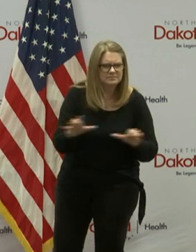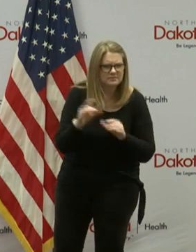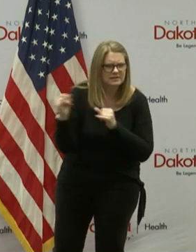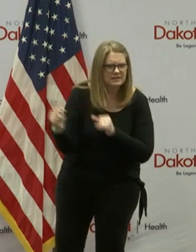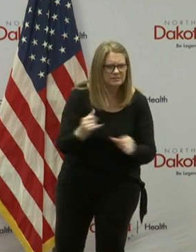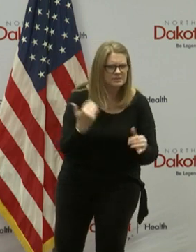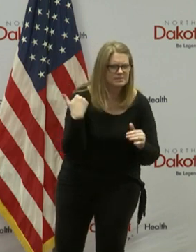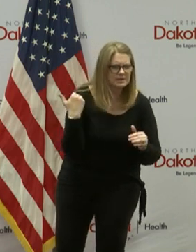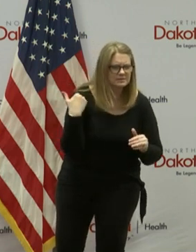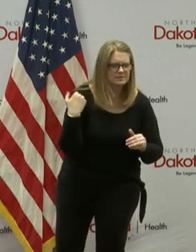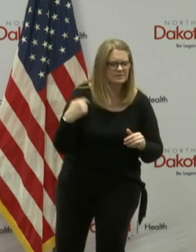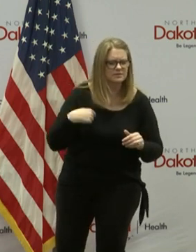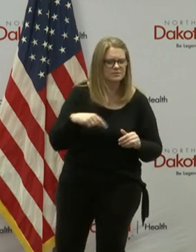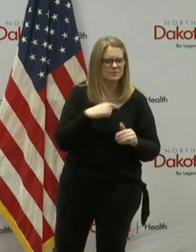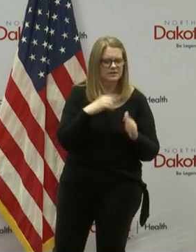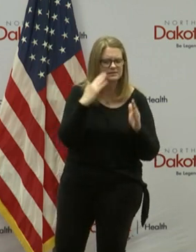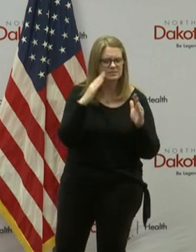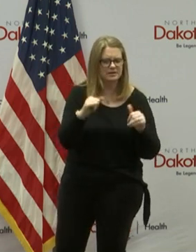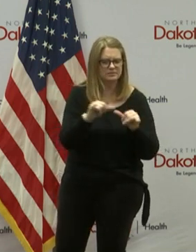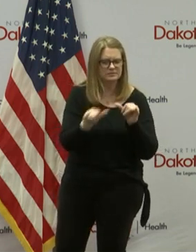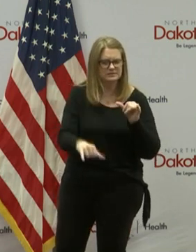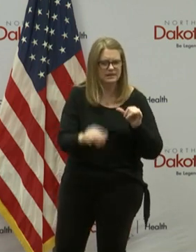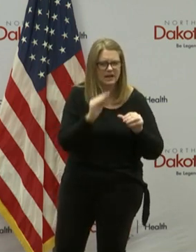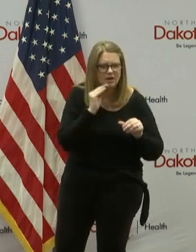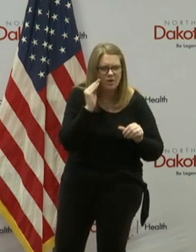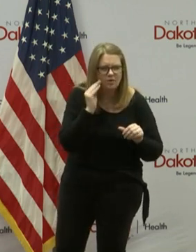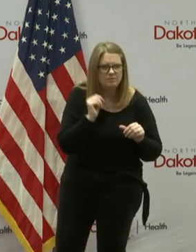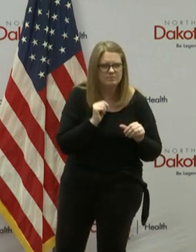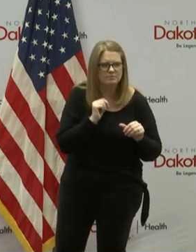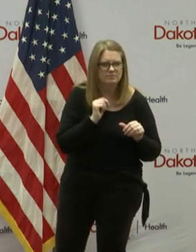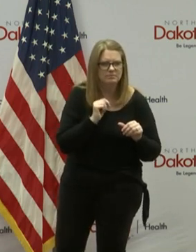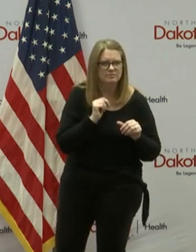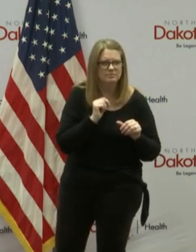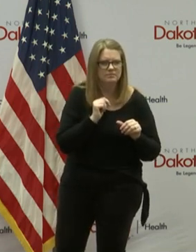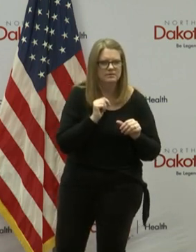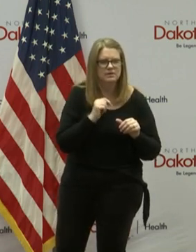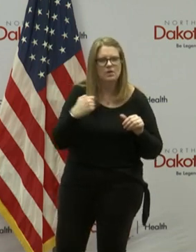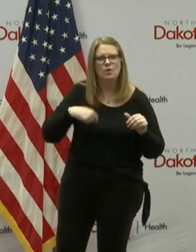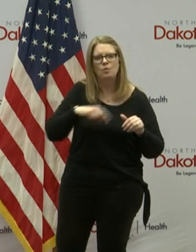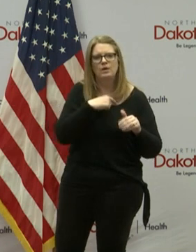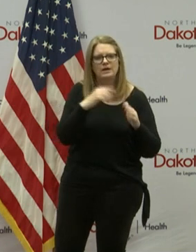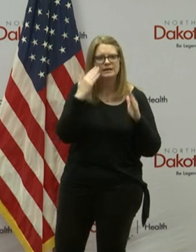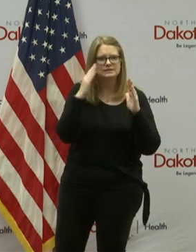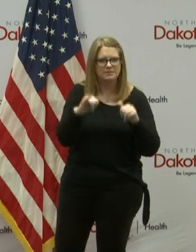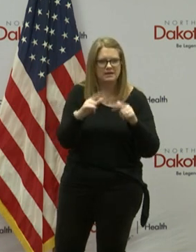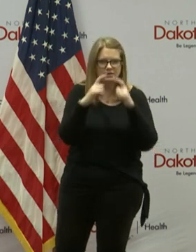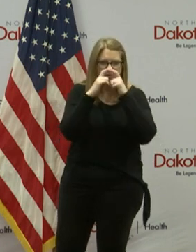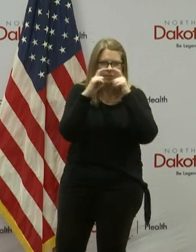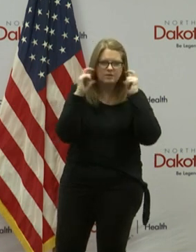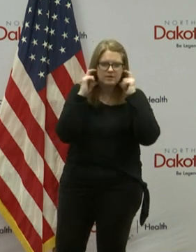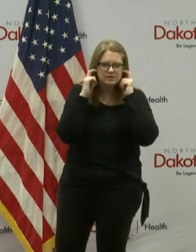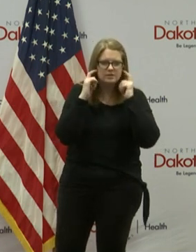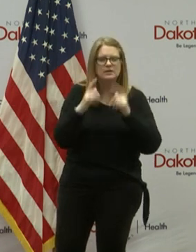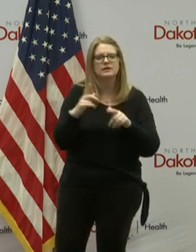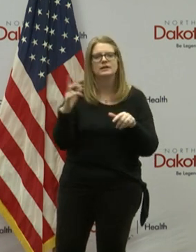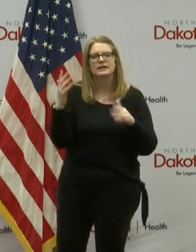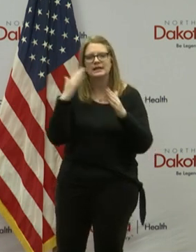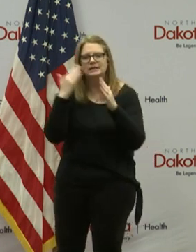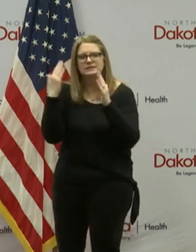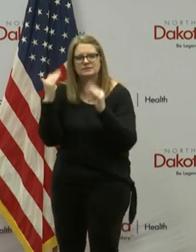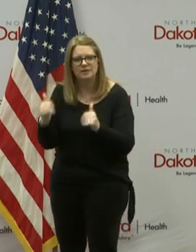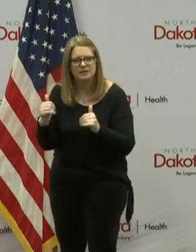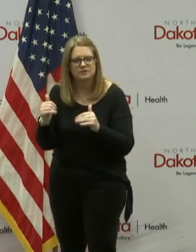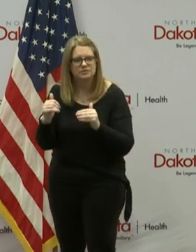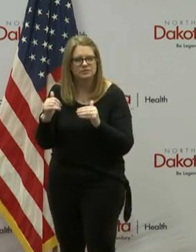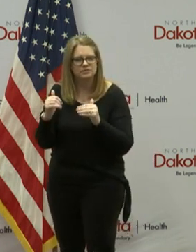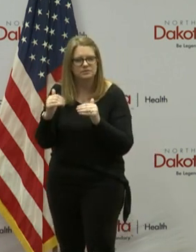be taken. We expect you to stay home except for only physical trips. We expect you to wear face covering in public. We expect you to stay six feet